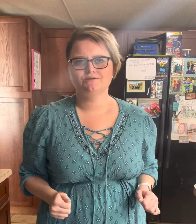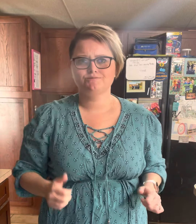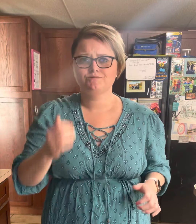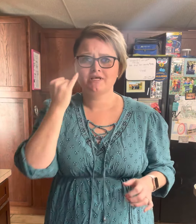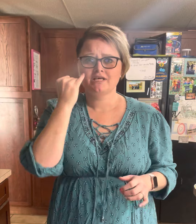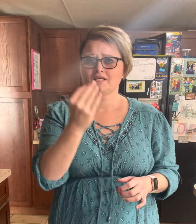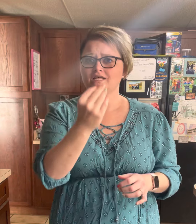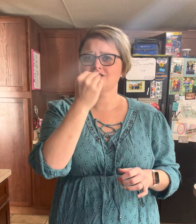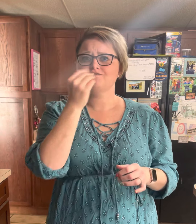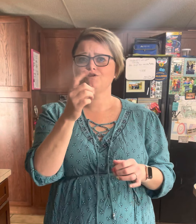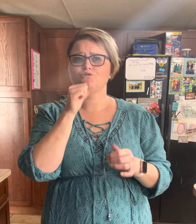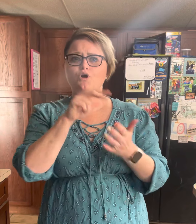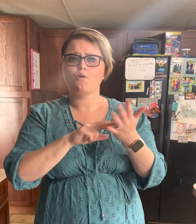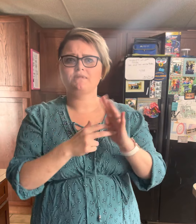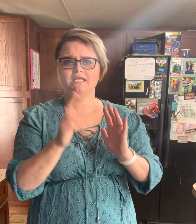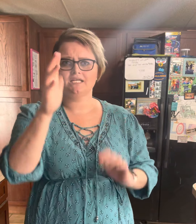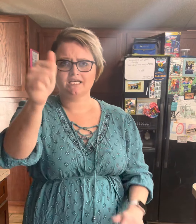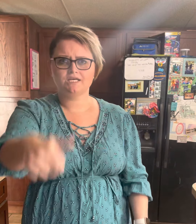If you don't mean it